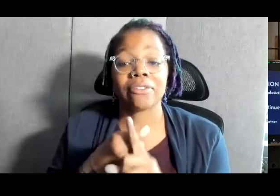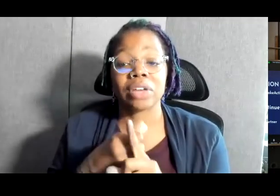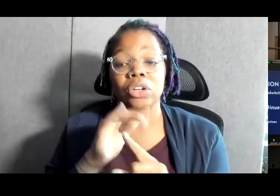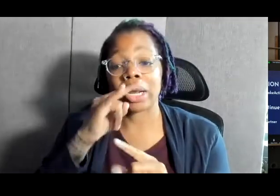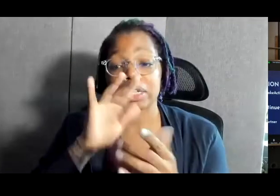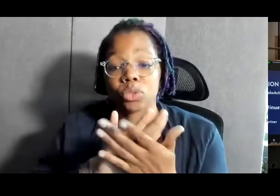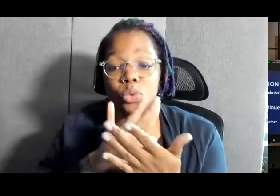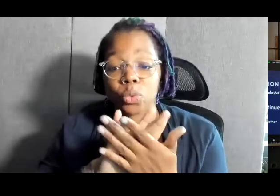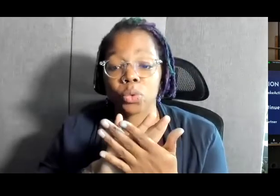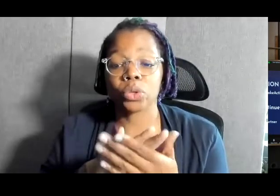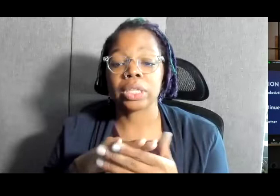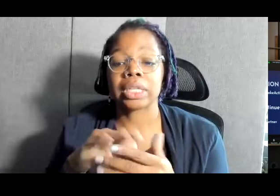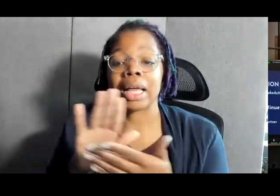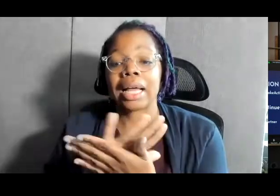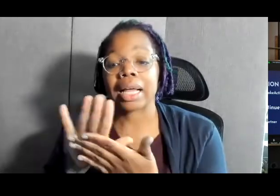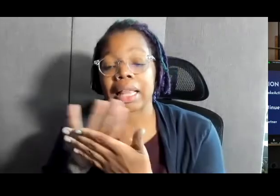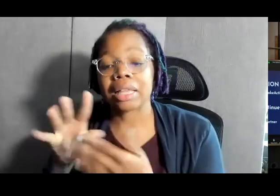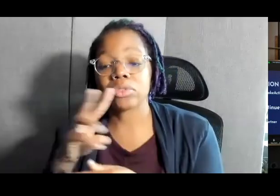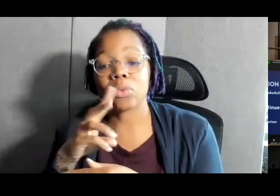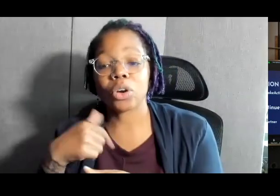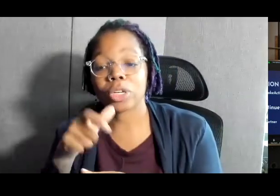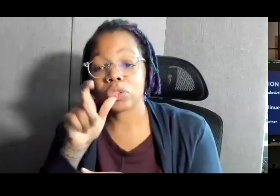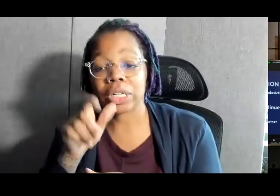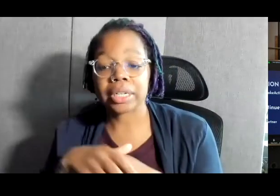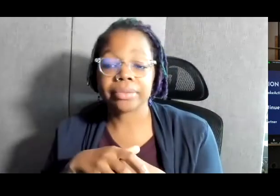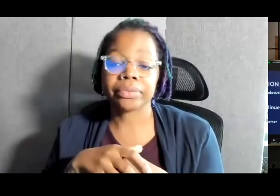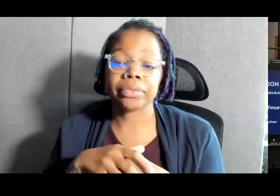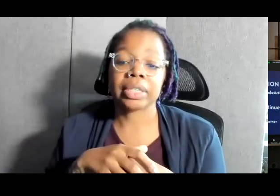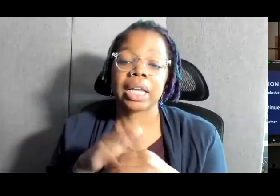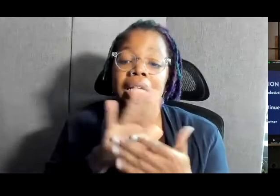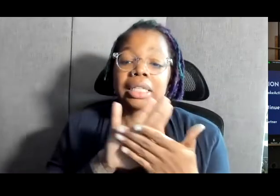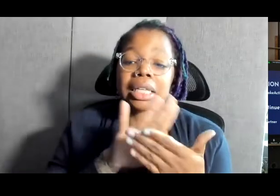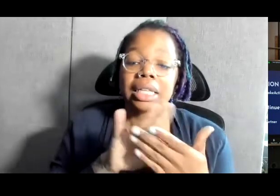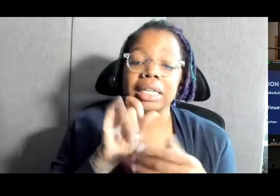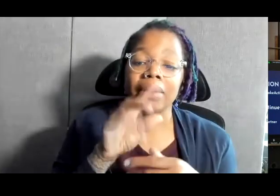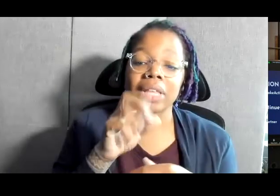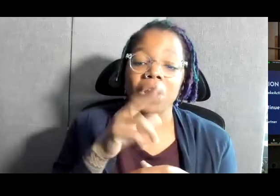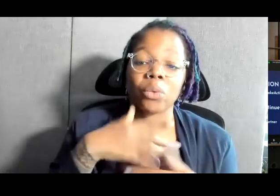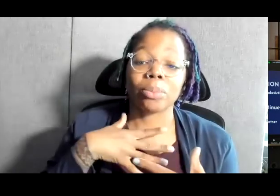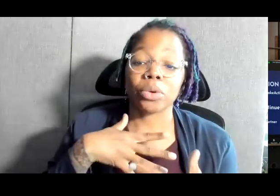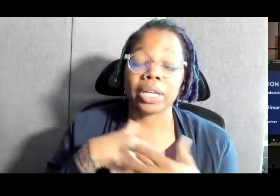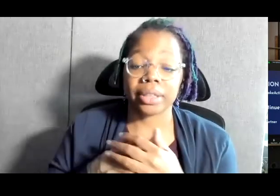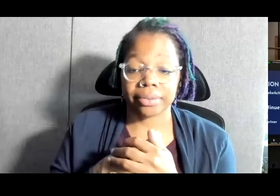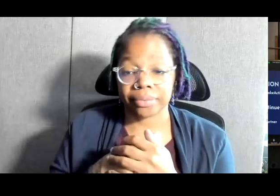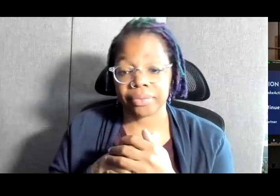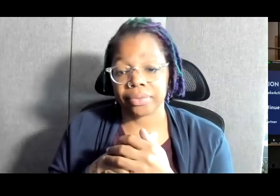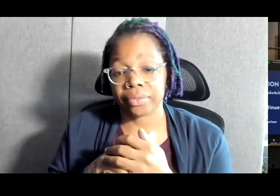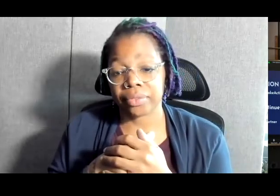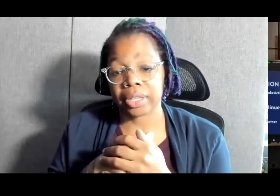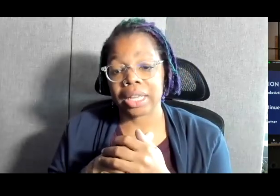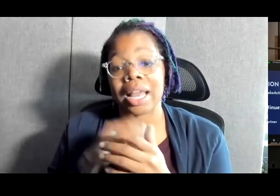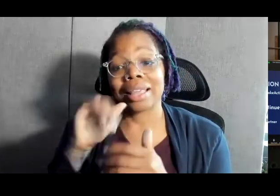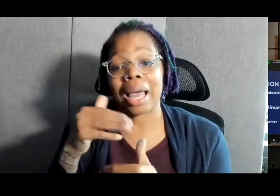to the cleanliness of the water that we drink, to the cleanliness of the air that we breathe. That